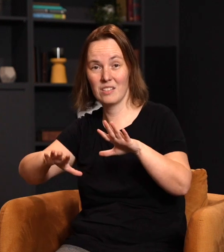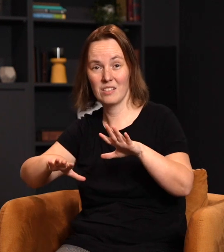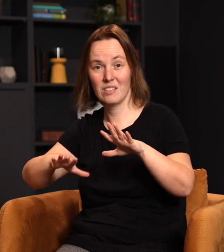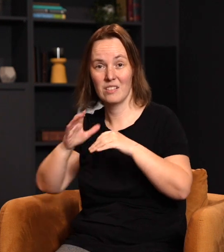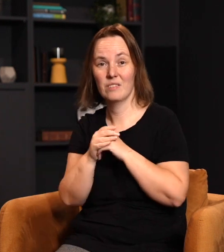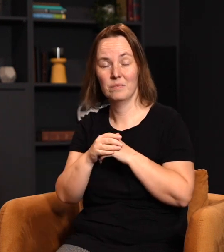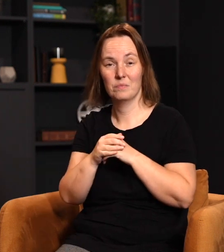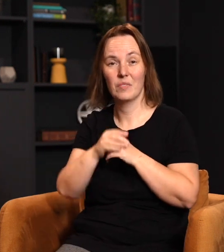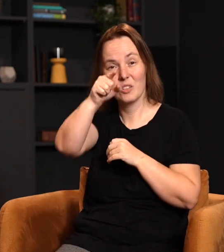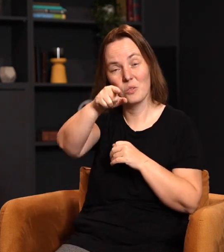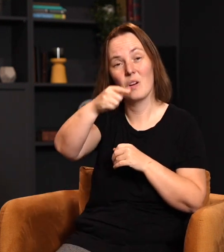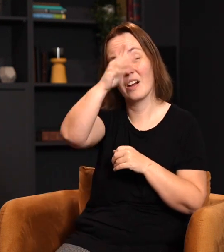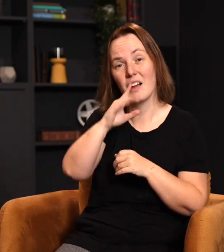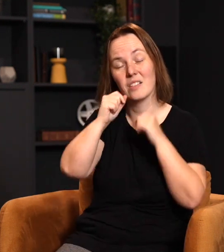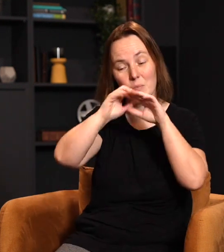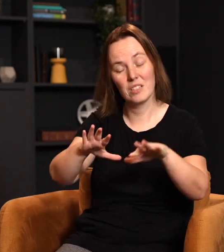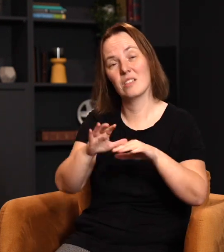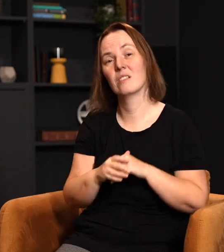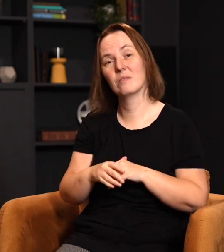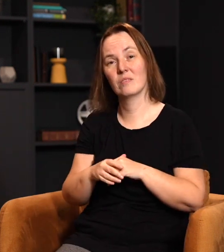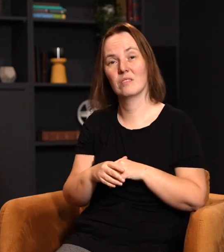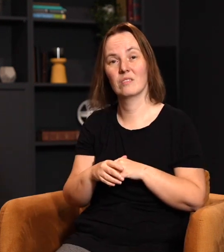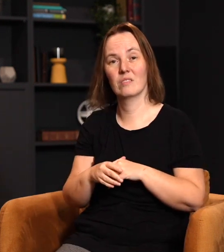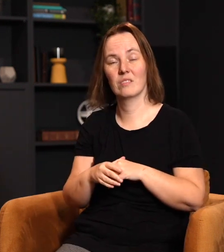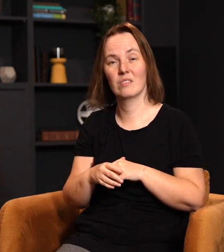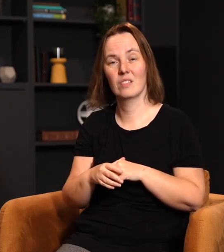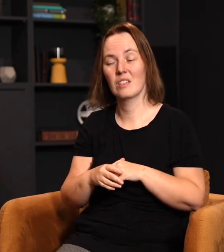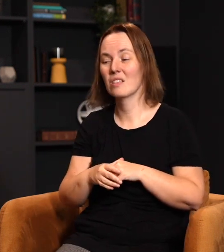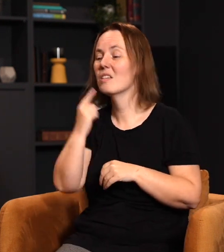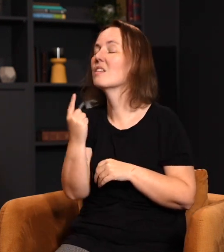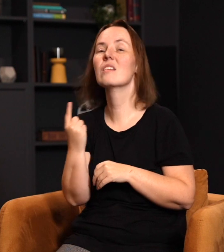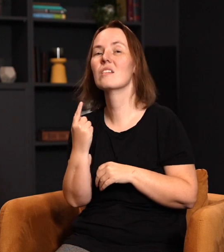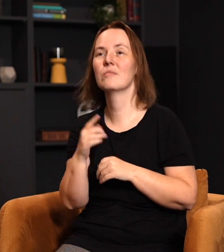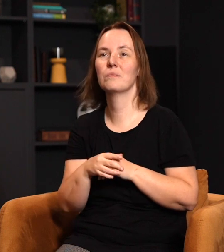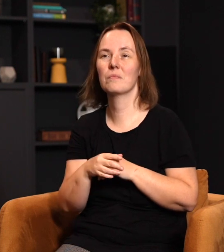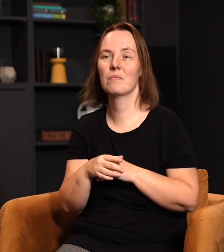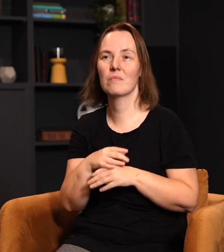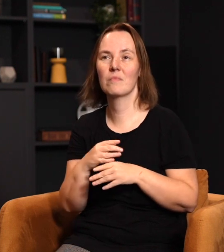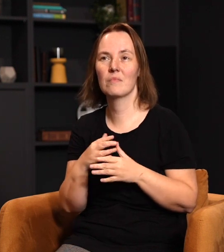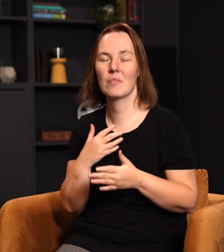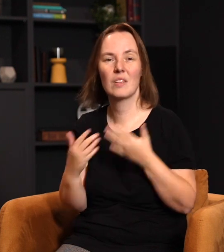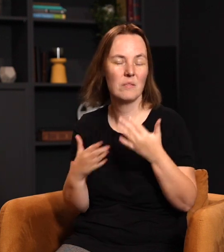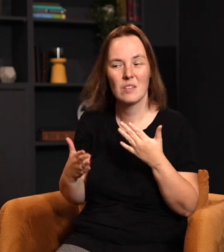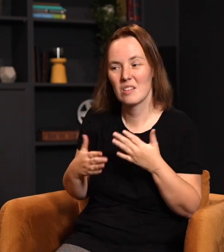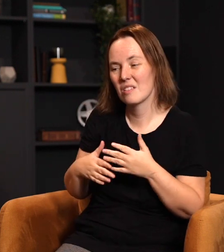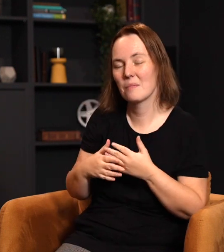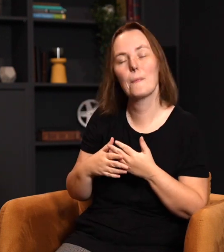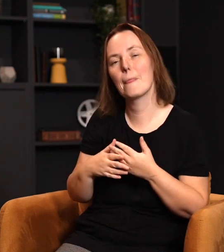Tell the person besides you, you are God's blessing. As I said in the first service, you may have had a fight before you came to church, so that may be hard